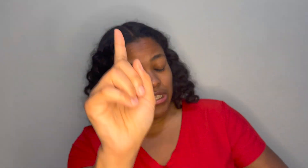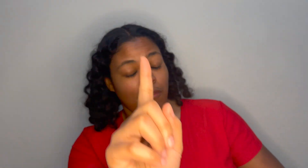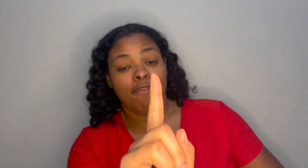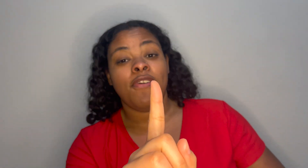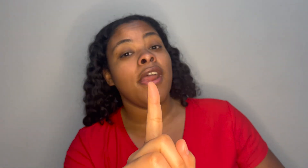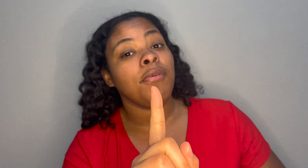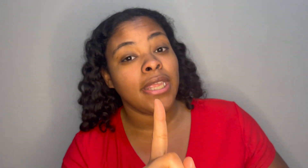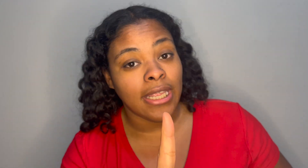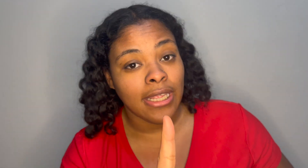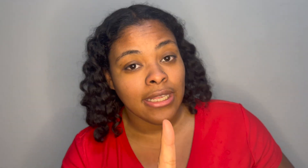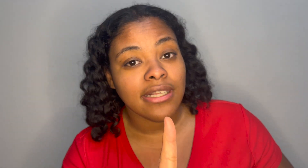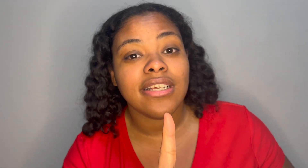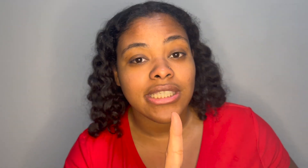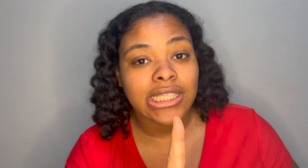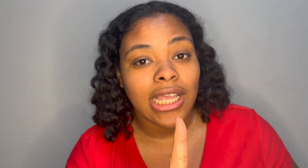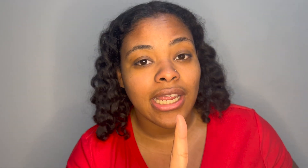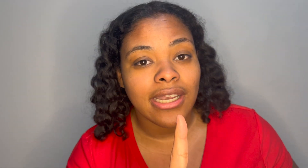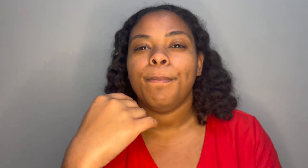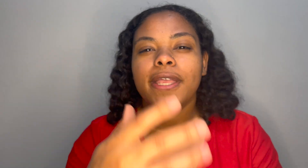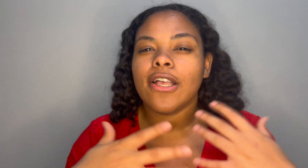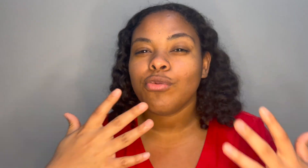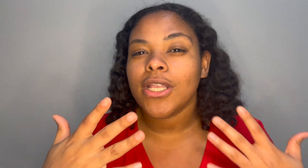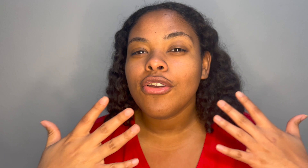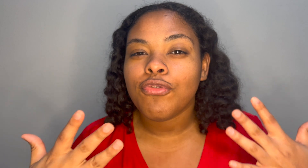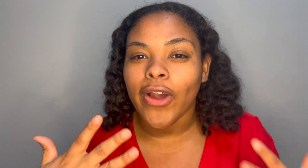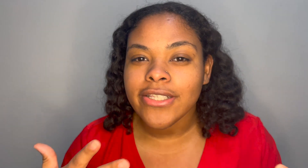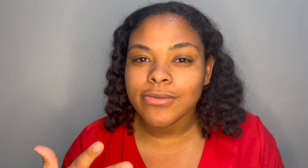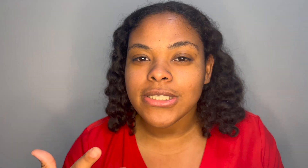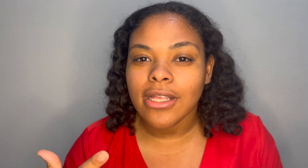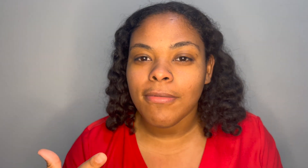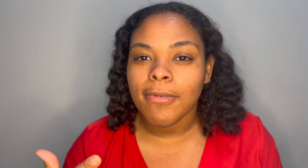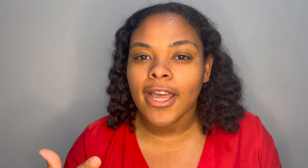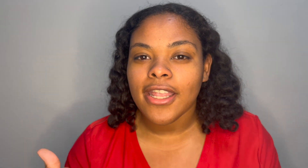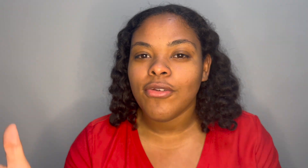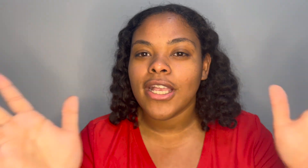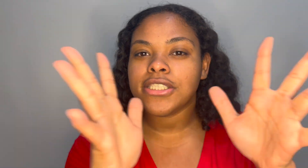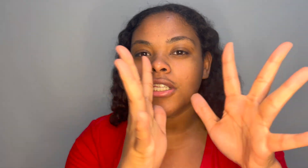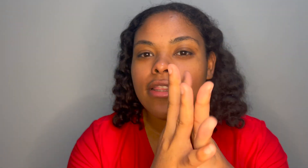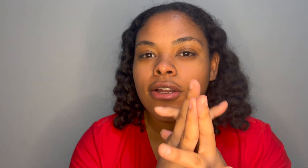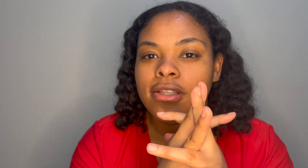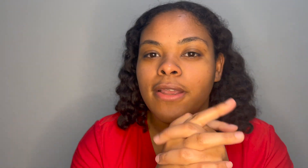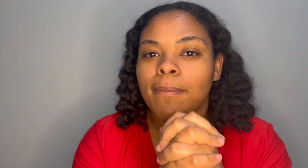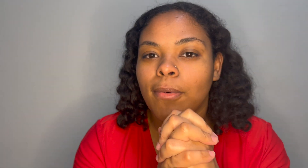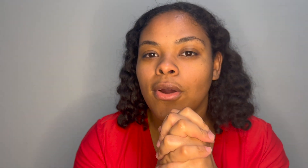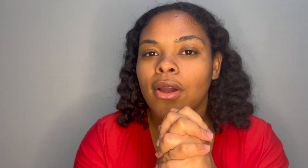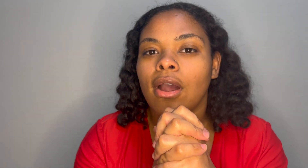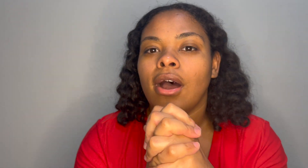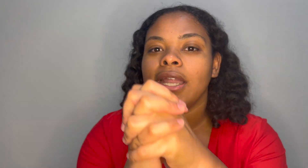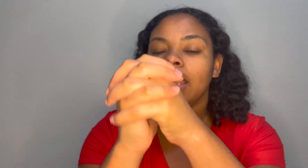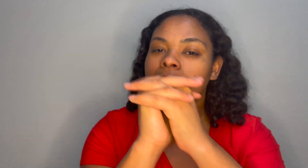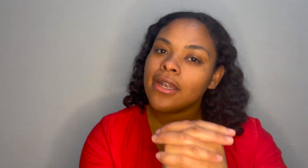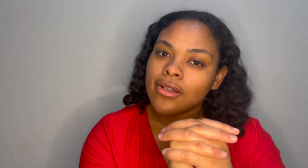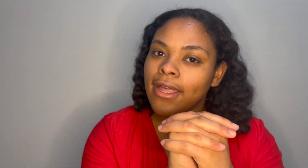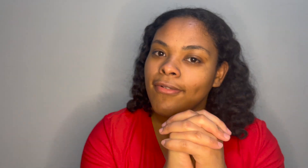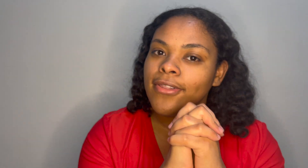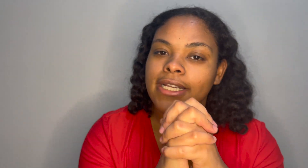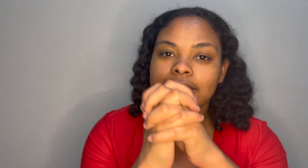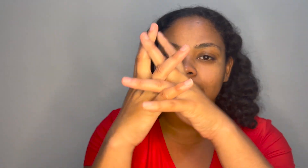a very good sign because when you're friends with somebody you get to learn them more on an inner level than just